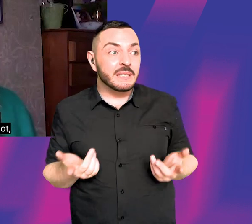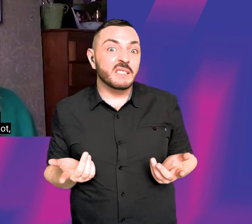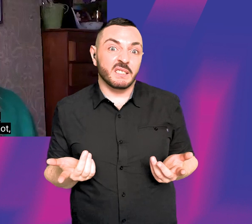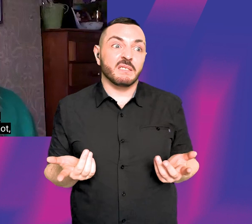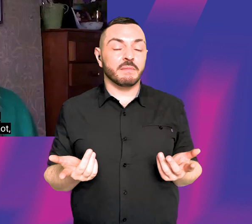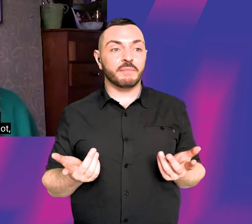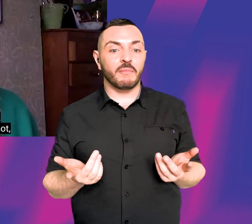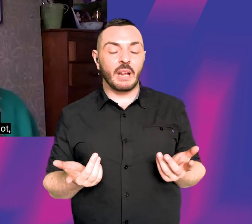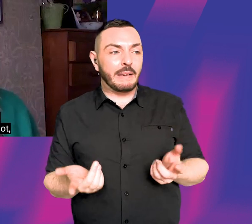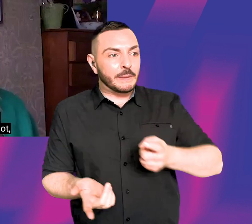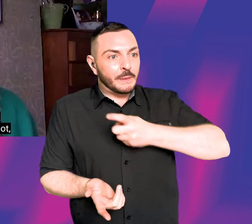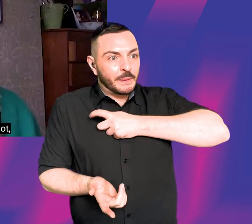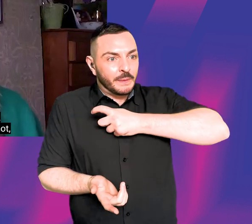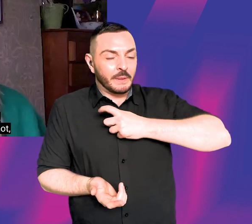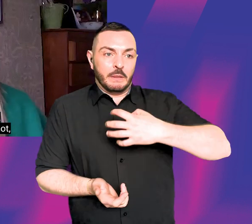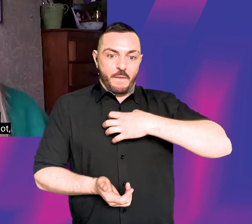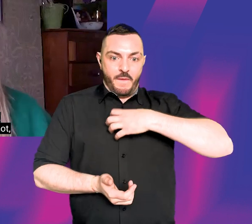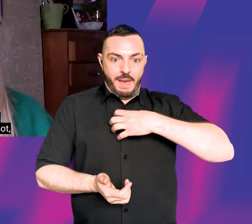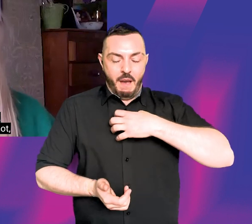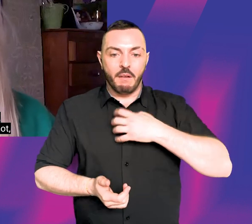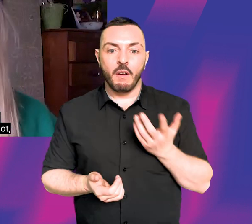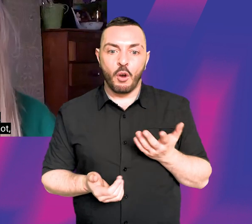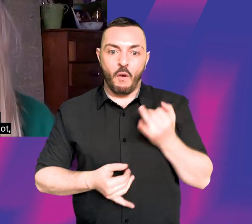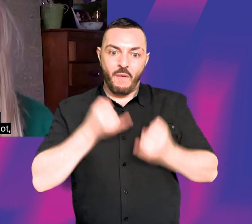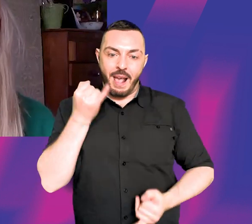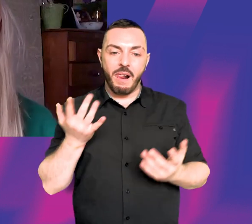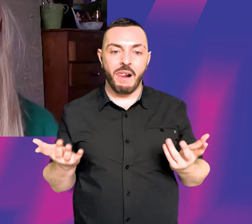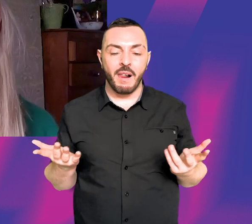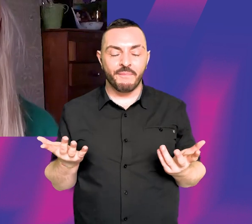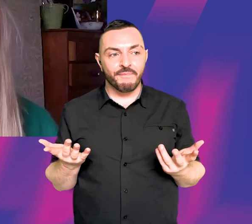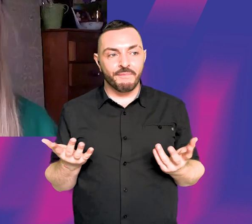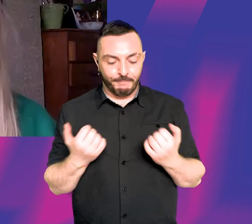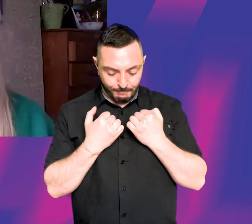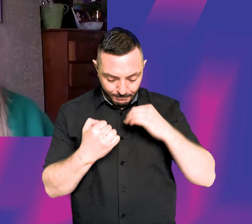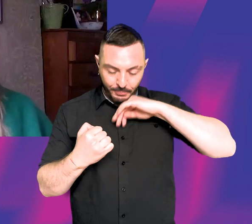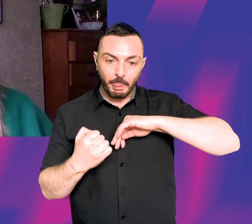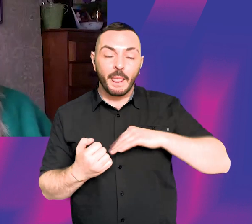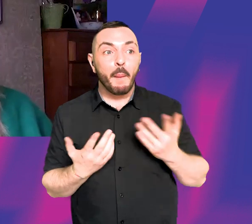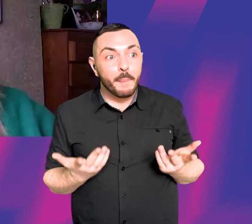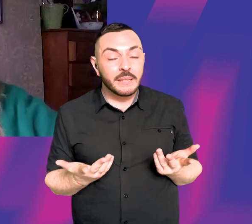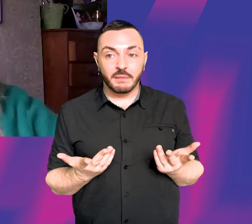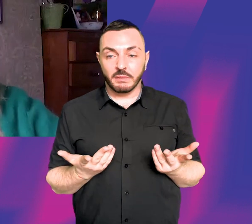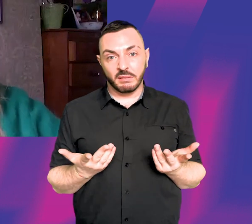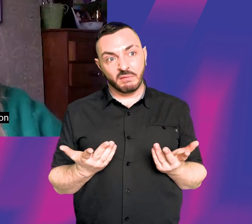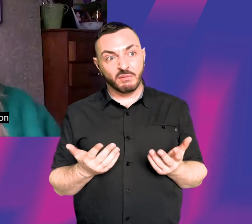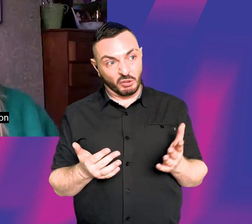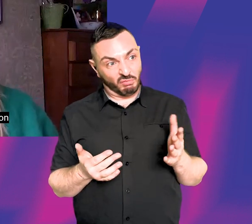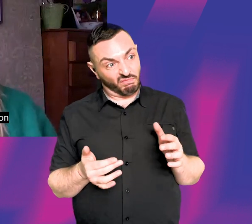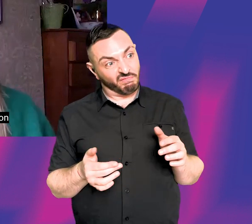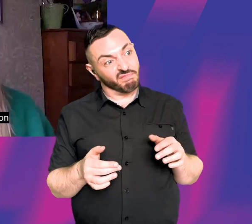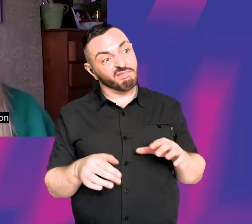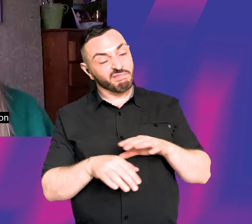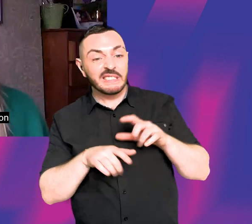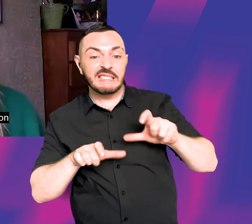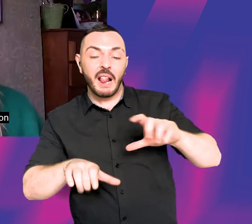that I have a fear of failure, tremendous fear of failure, which is not, I think, a good reason not to do something. Particularly